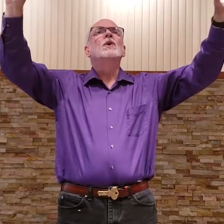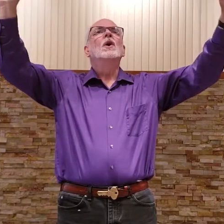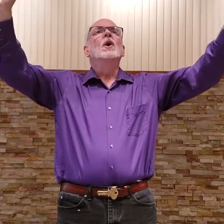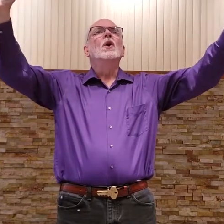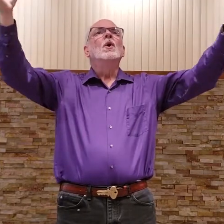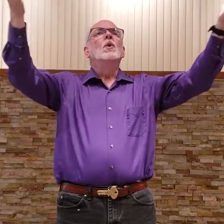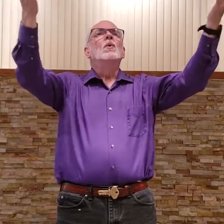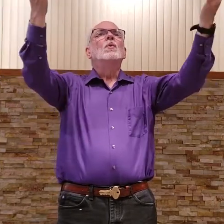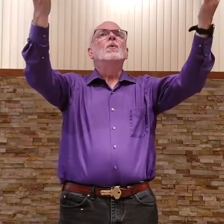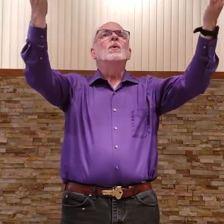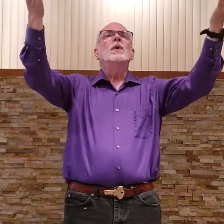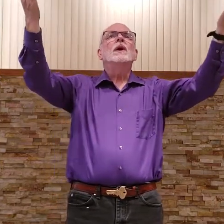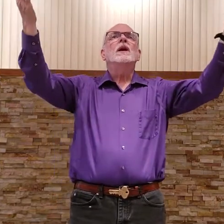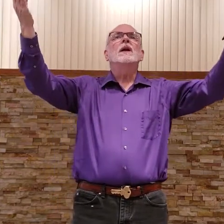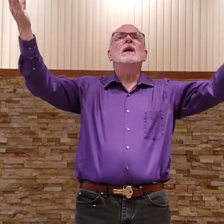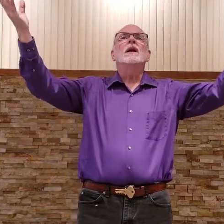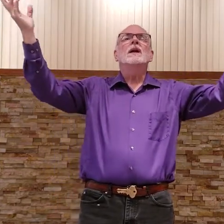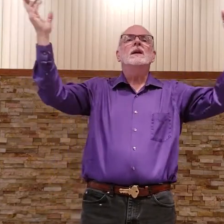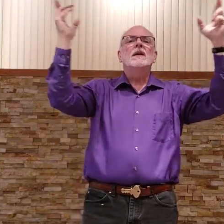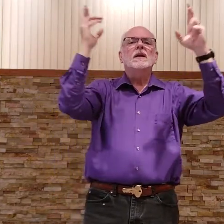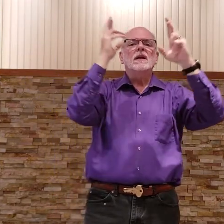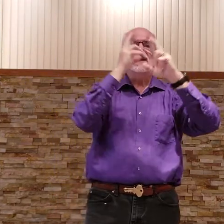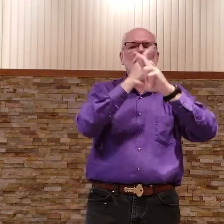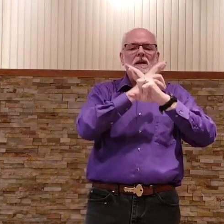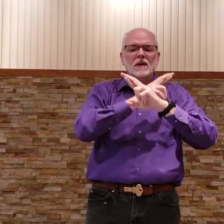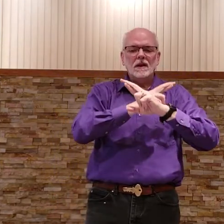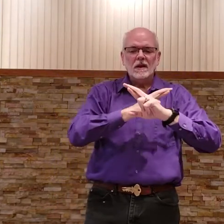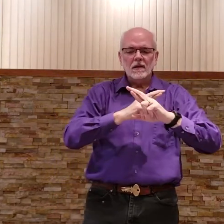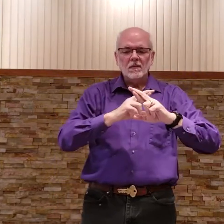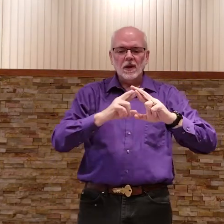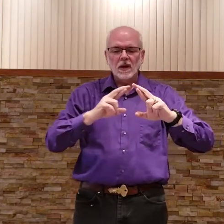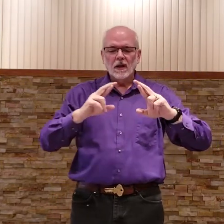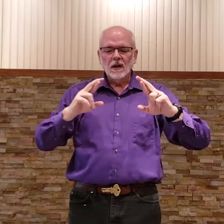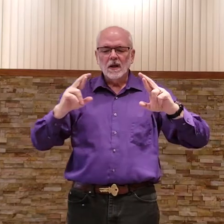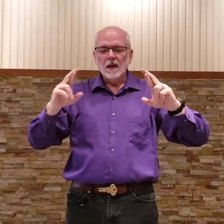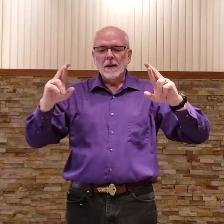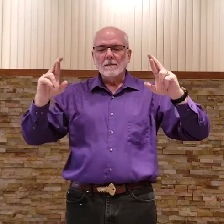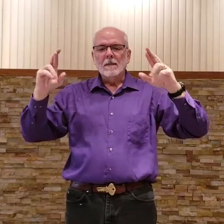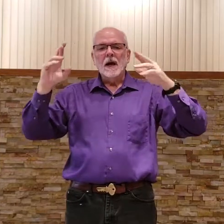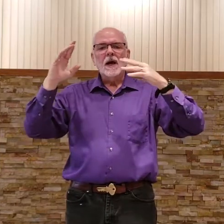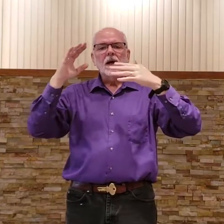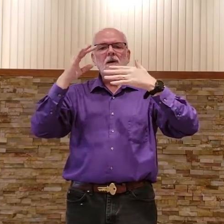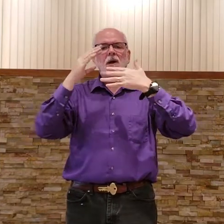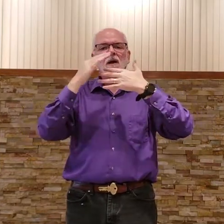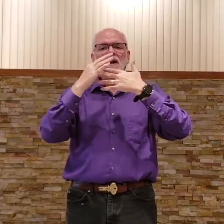redeemed by blood.